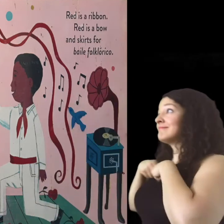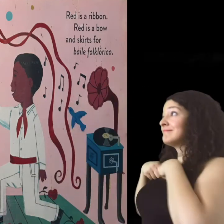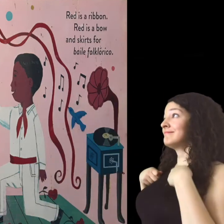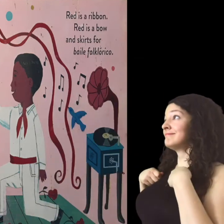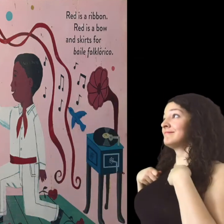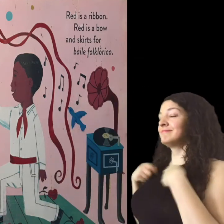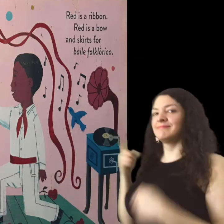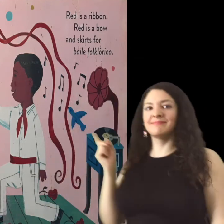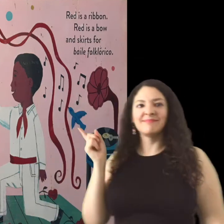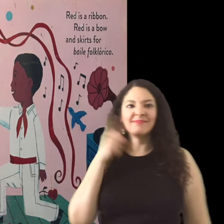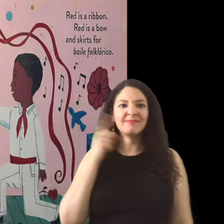Red is a Bow